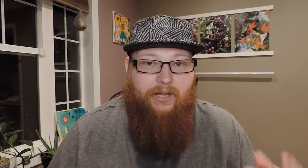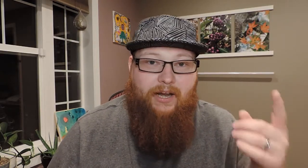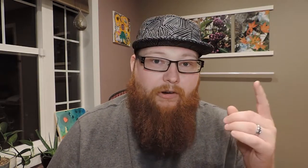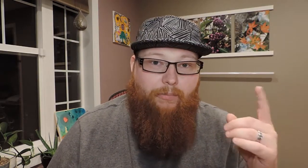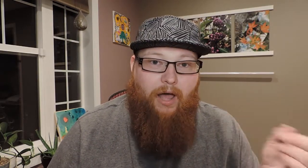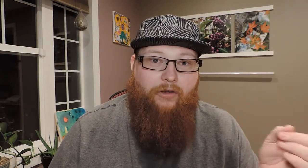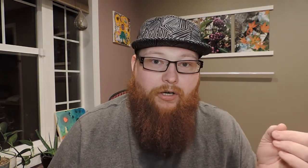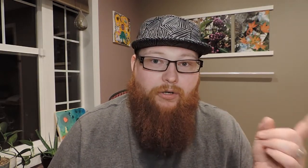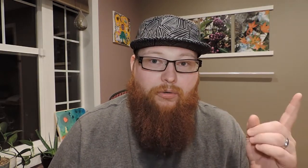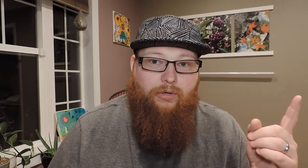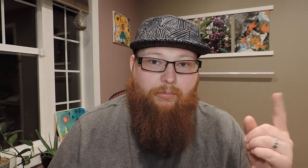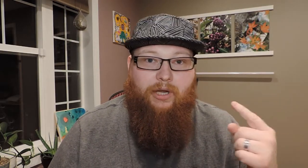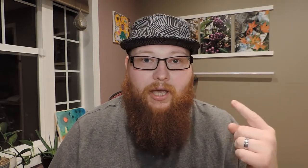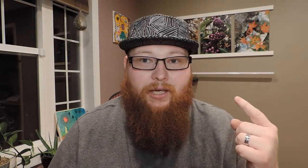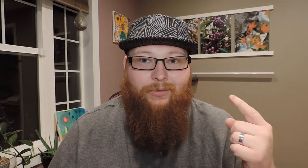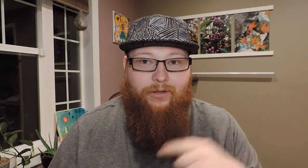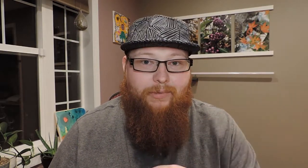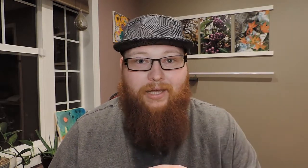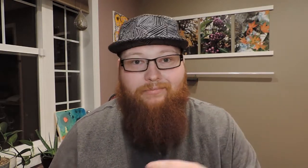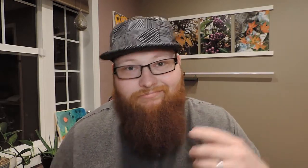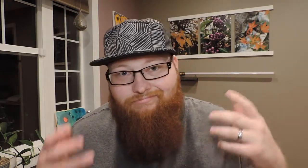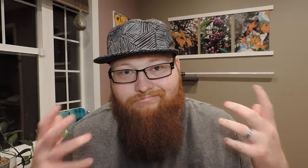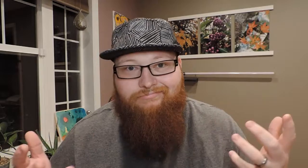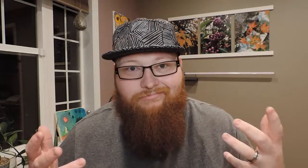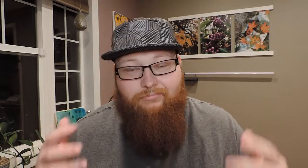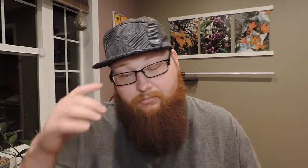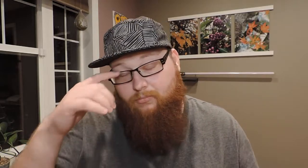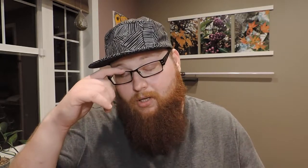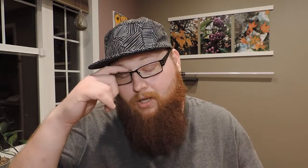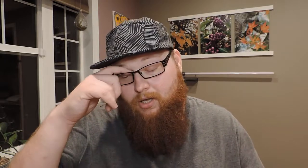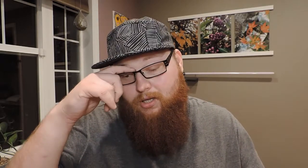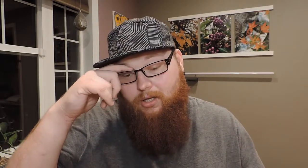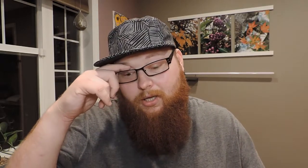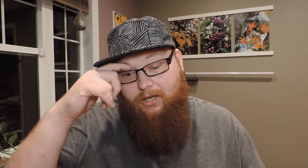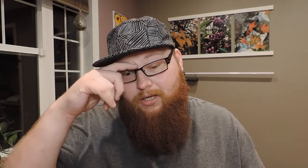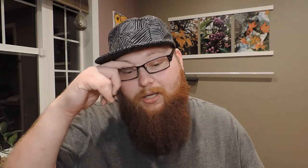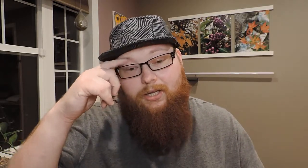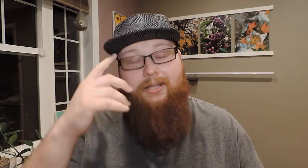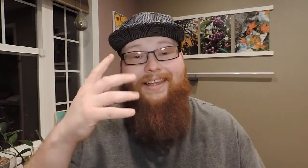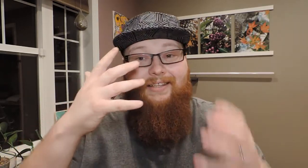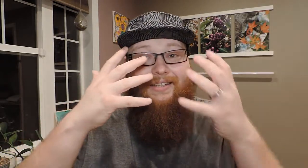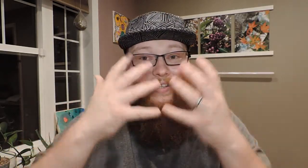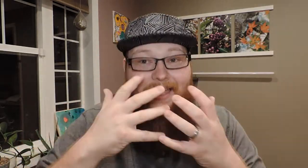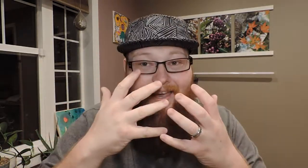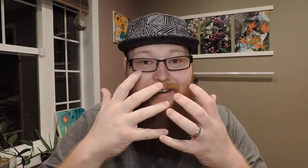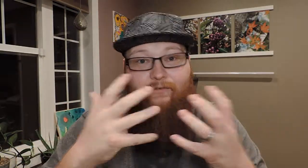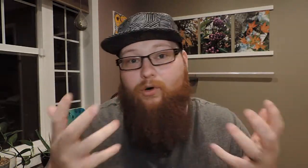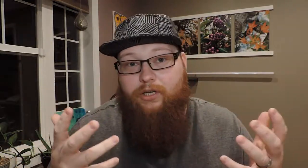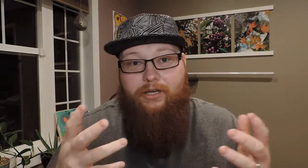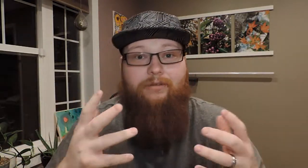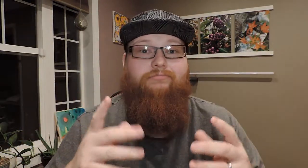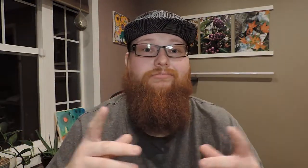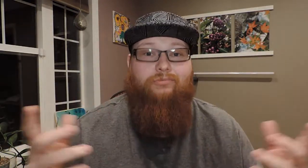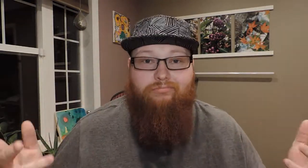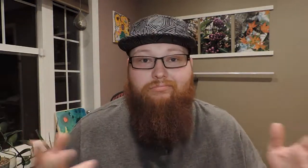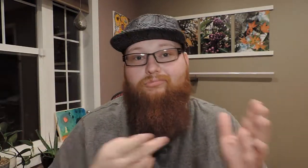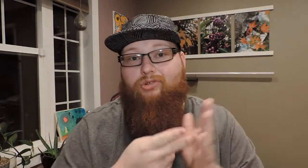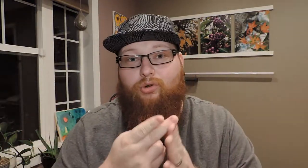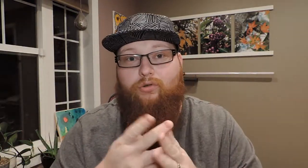but they never bothered to communicate with me. Uh, that's the sad, unfortunate truth